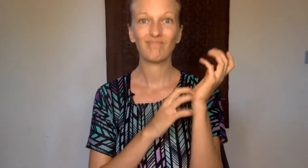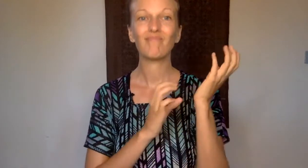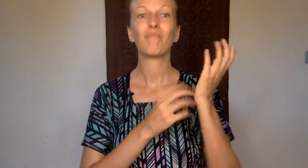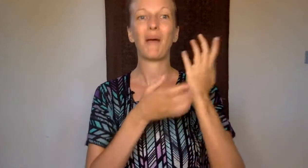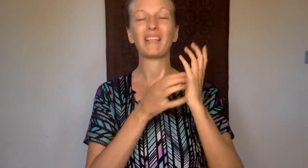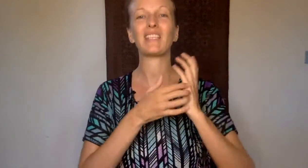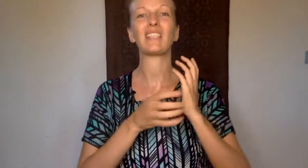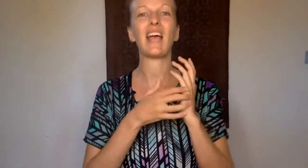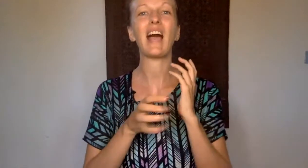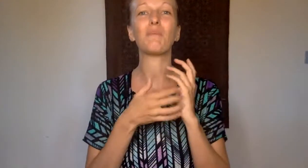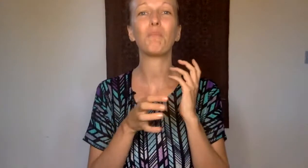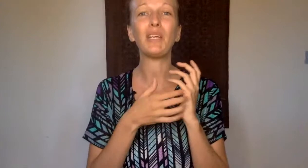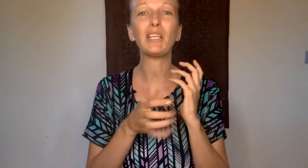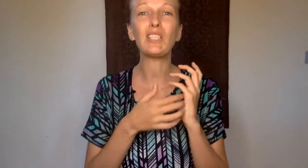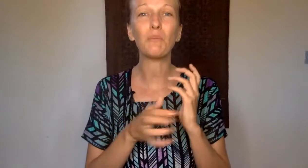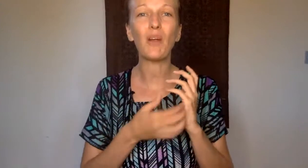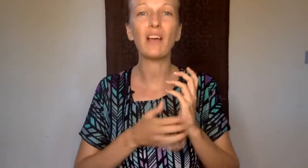Back side of the hand. Big deep breath.